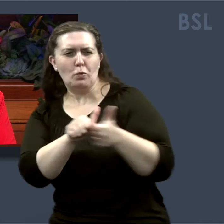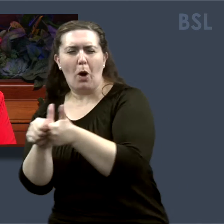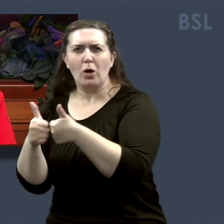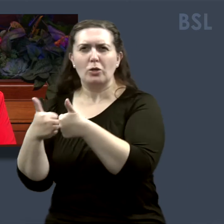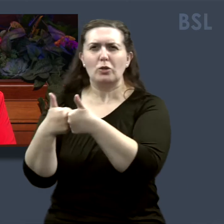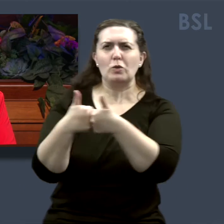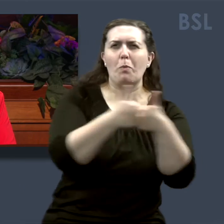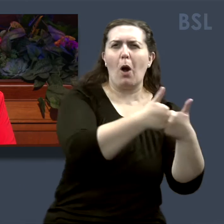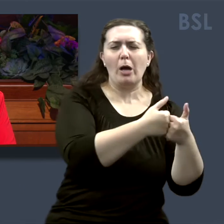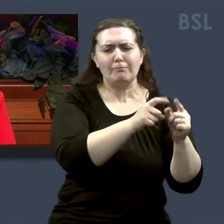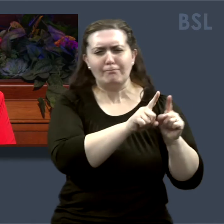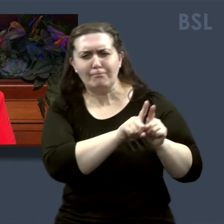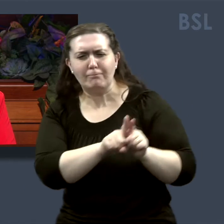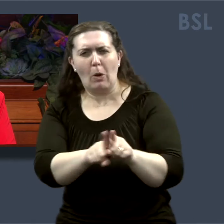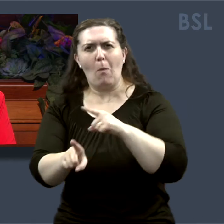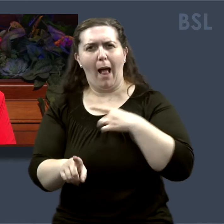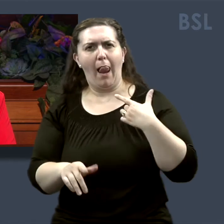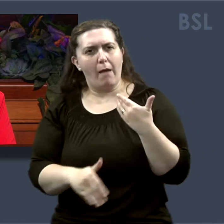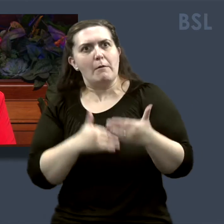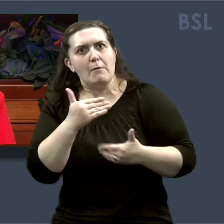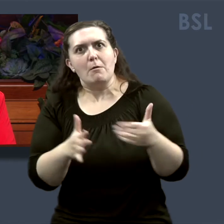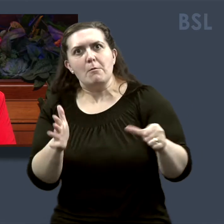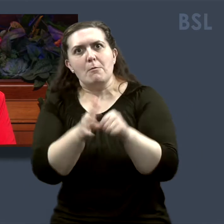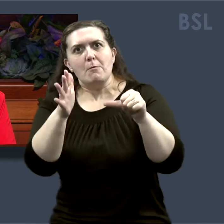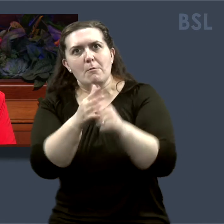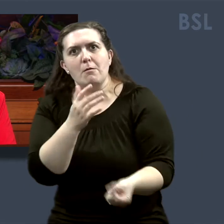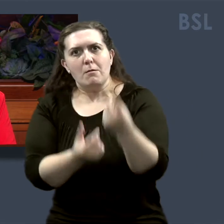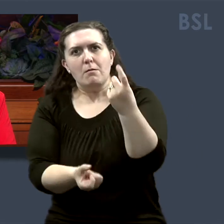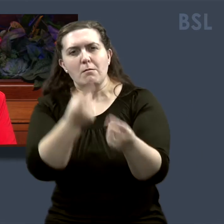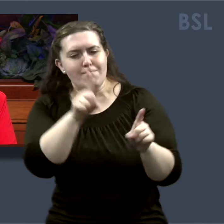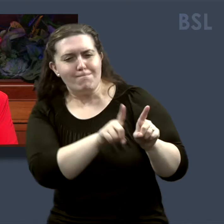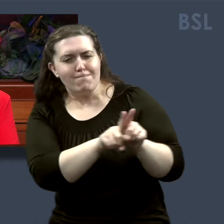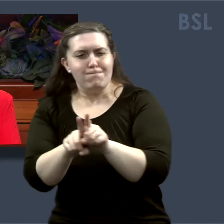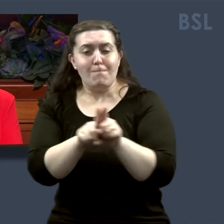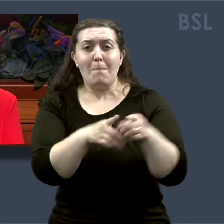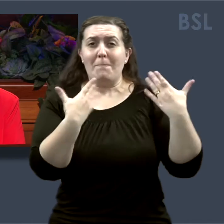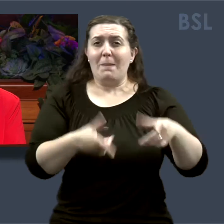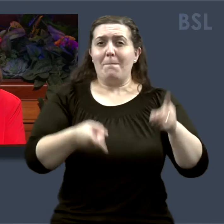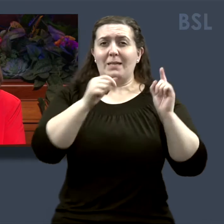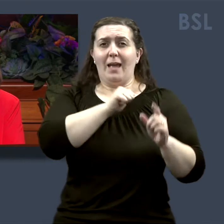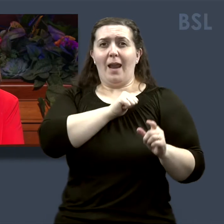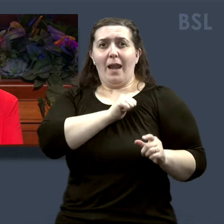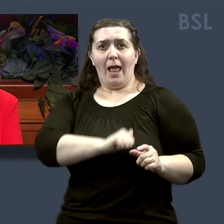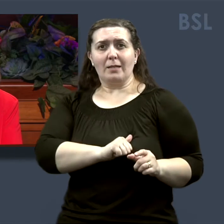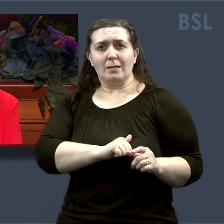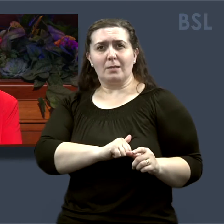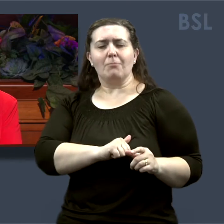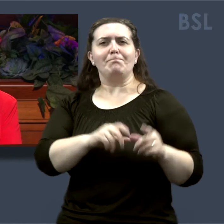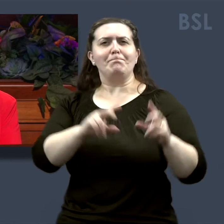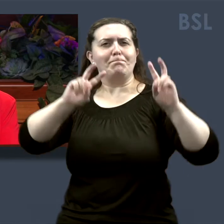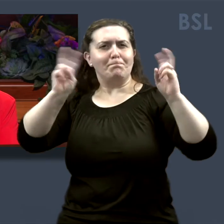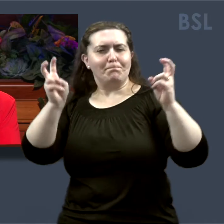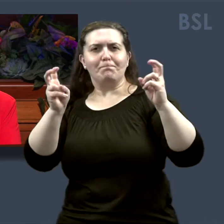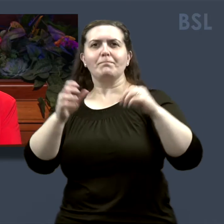each other on this challenging journey of mortality. Our prophet, President Russell M. said,